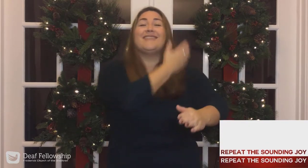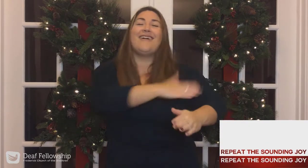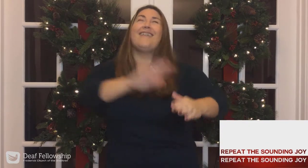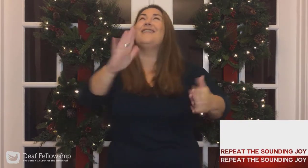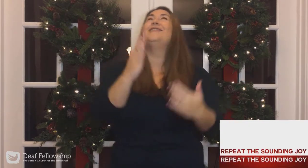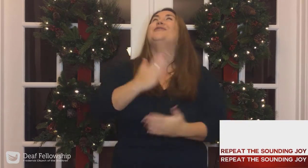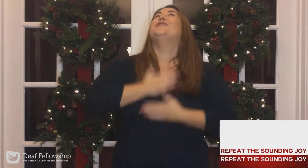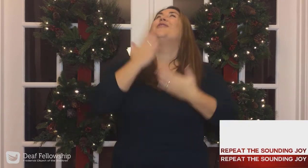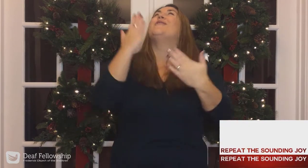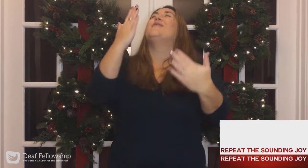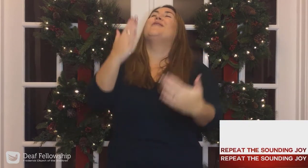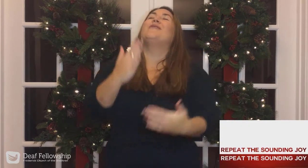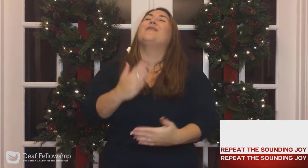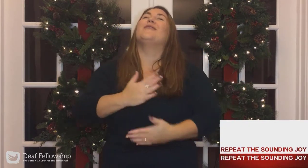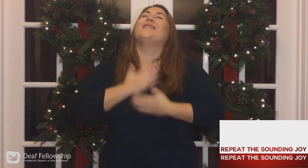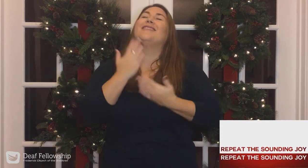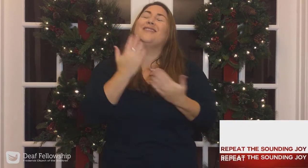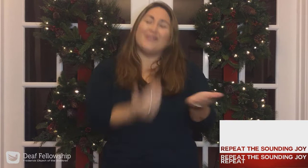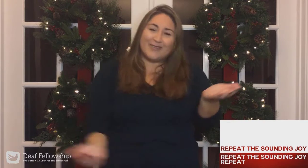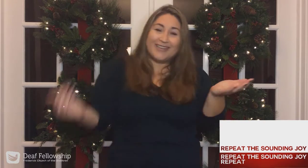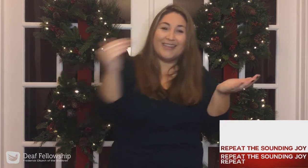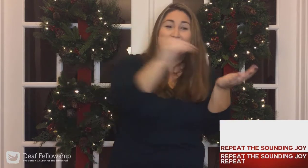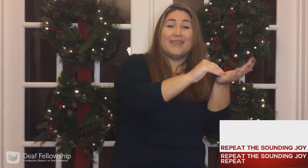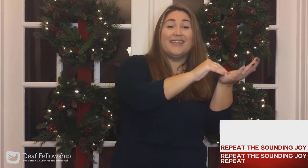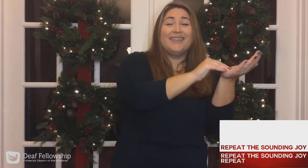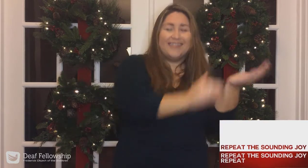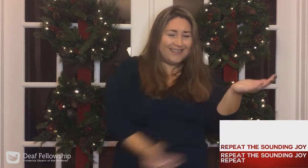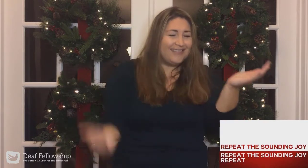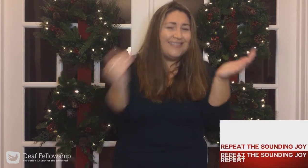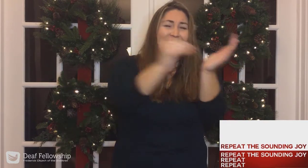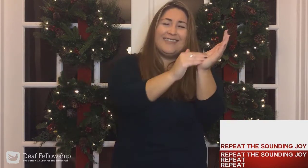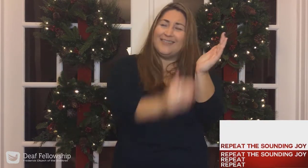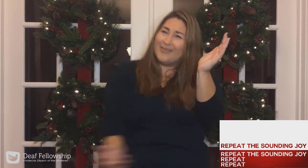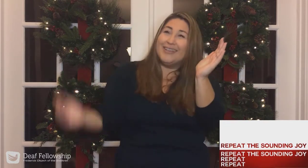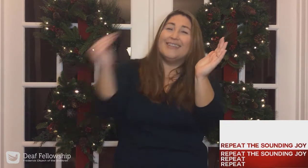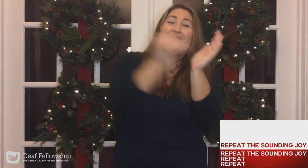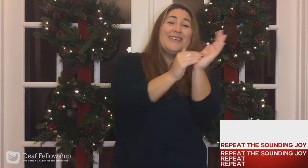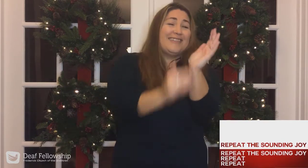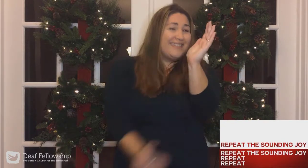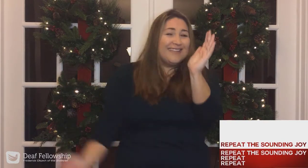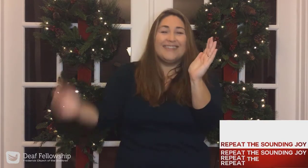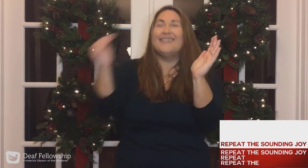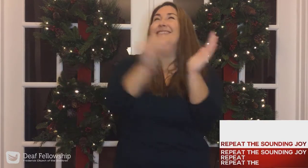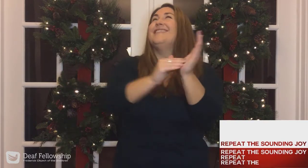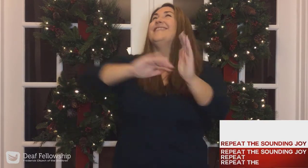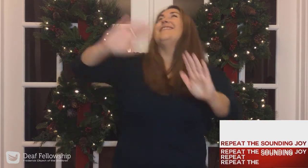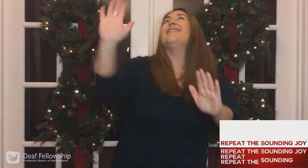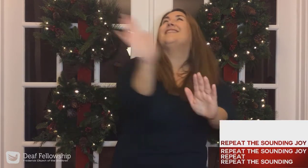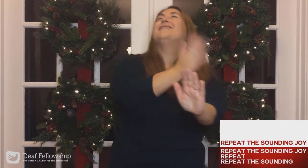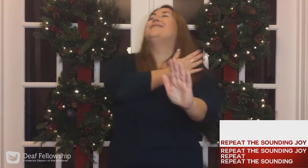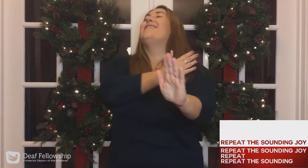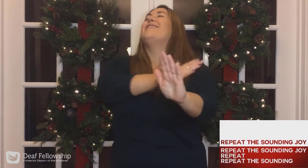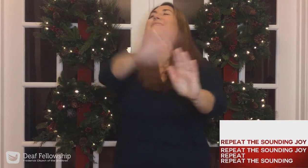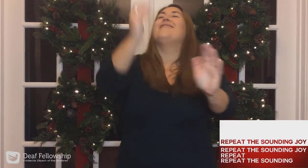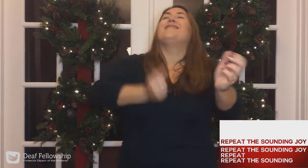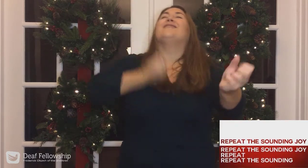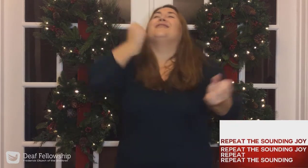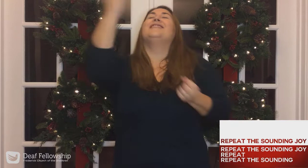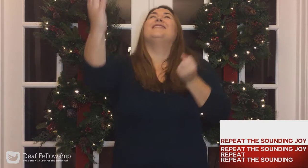sounding